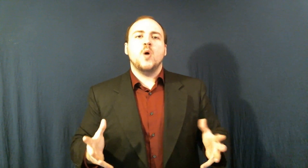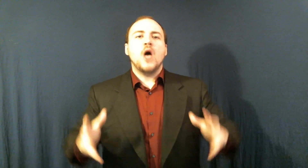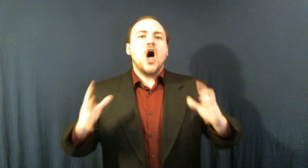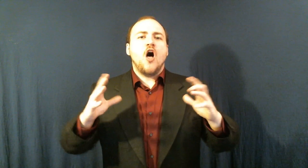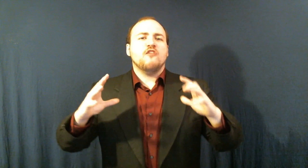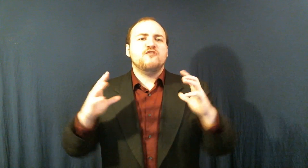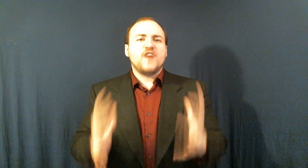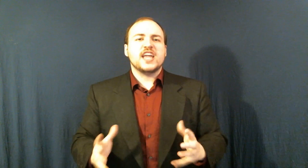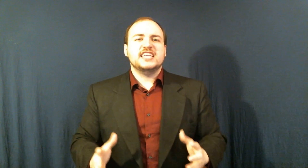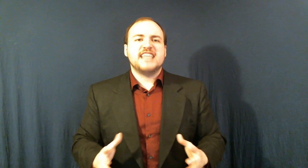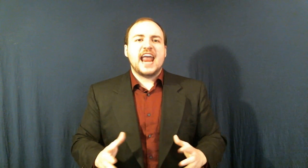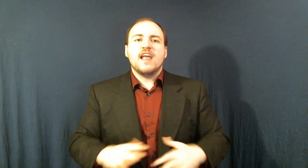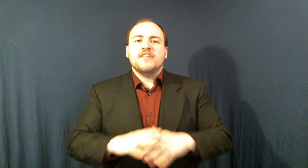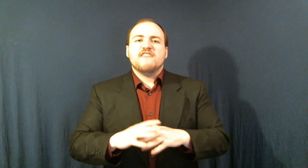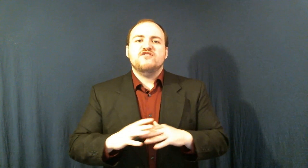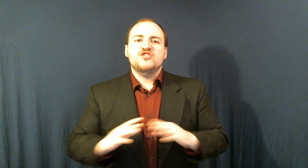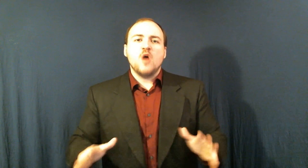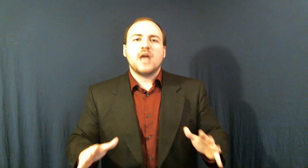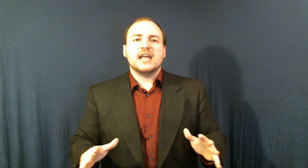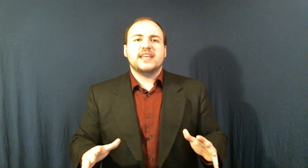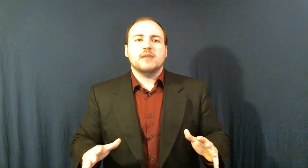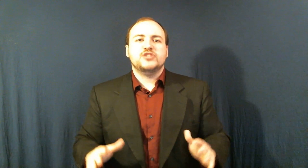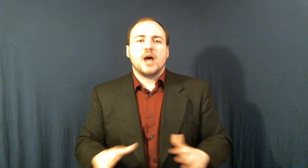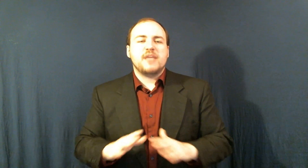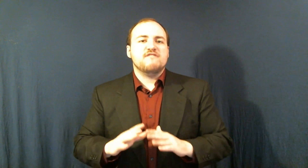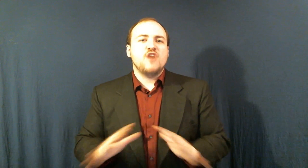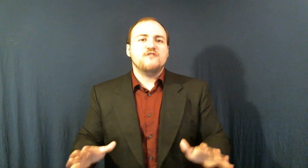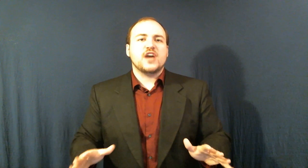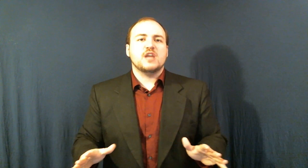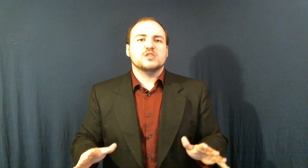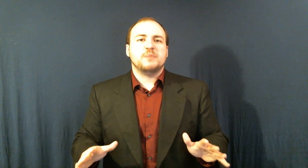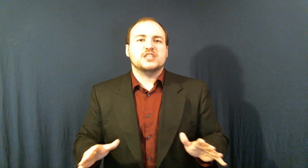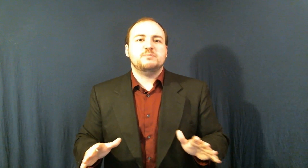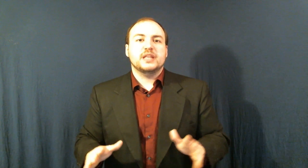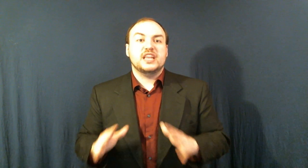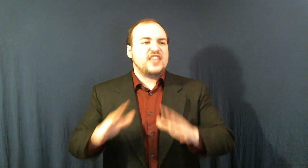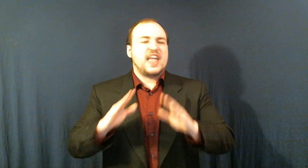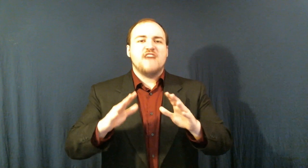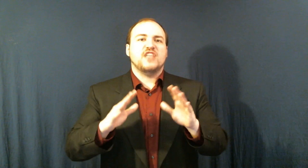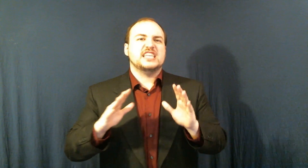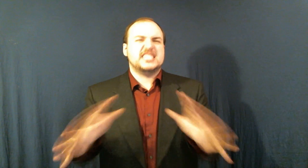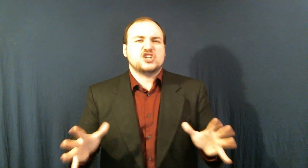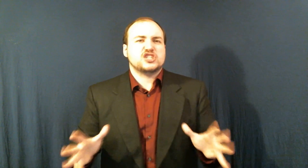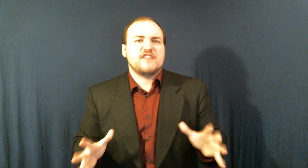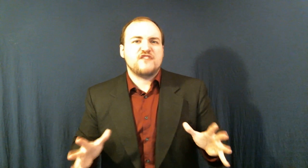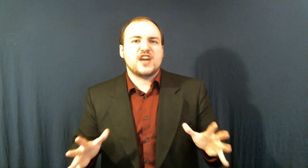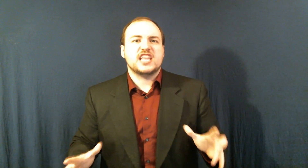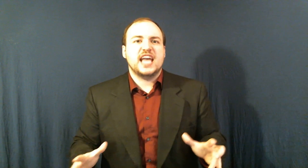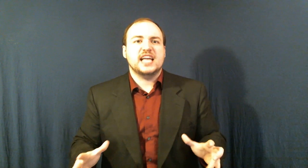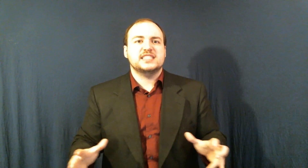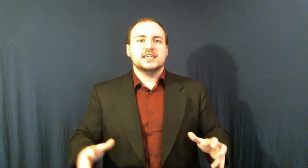home all fucking day They have no goddamn job They have no fucking responsibility They have like six or seven fucking kids